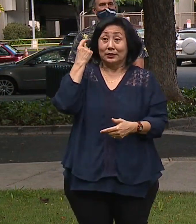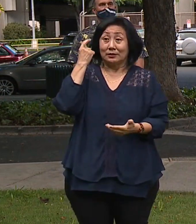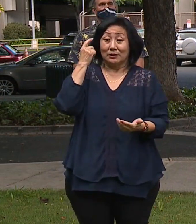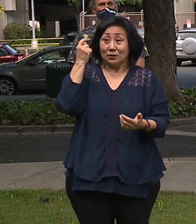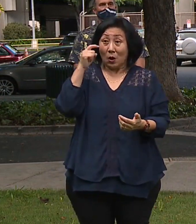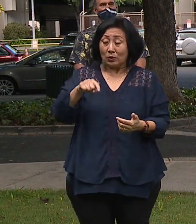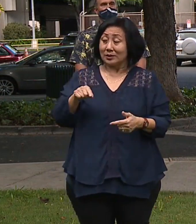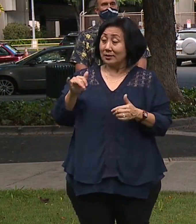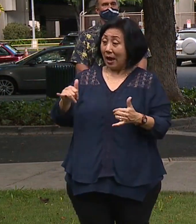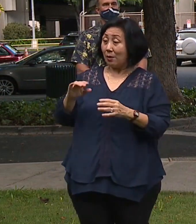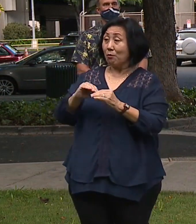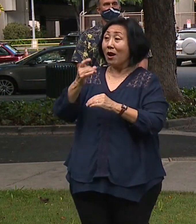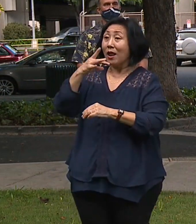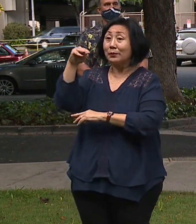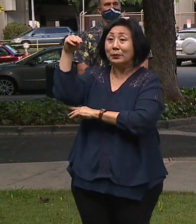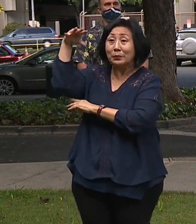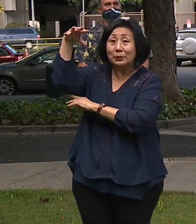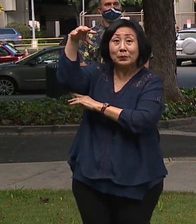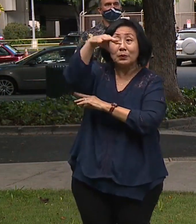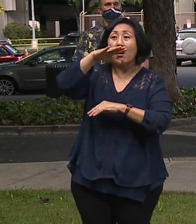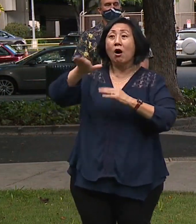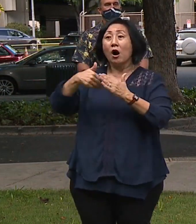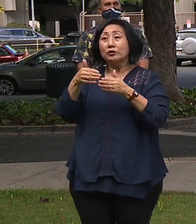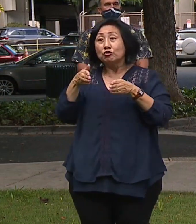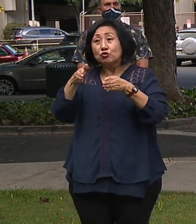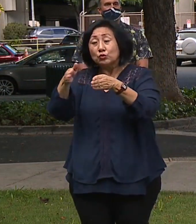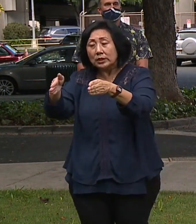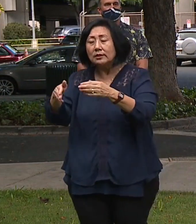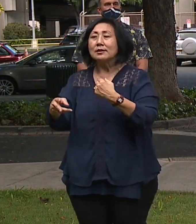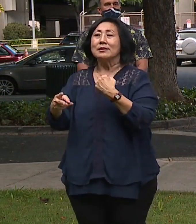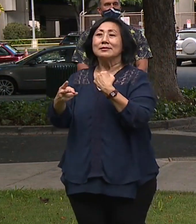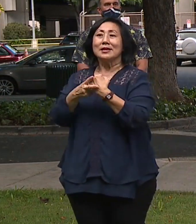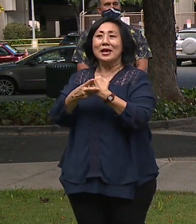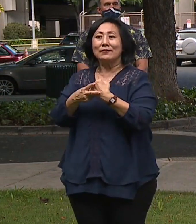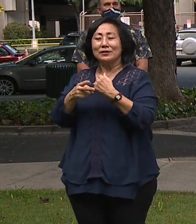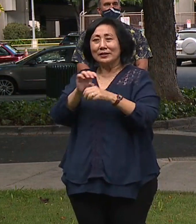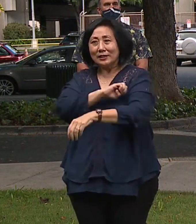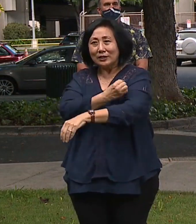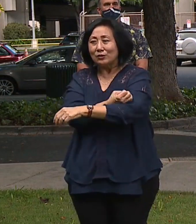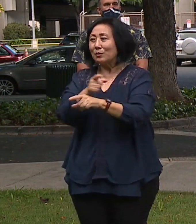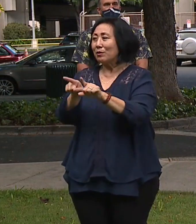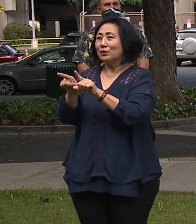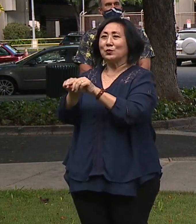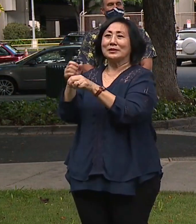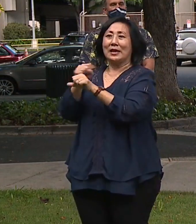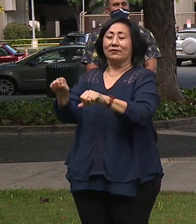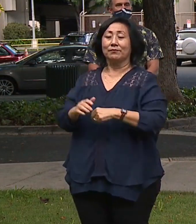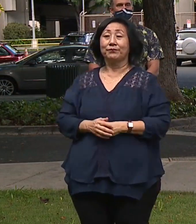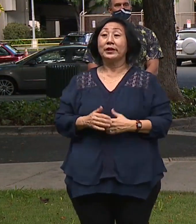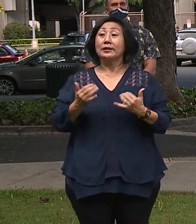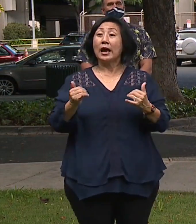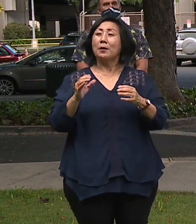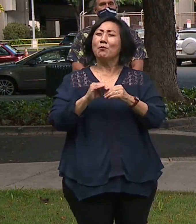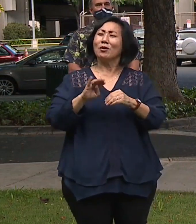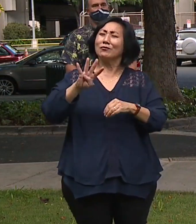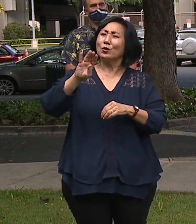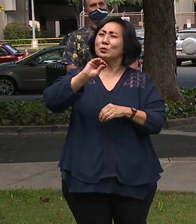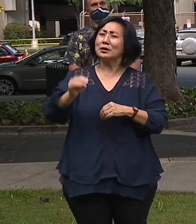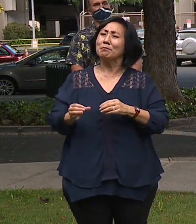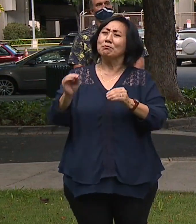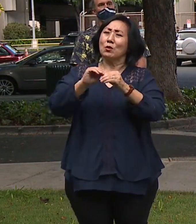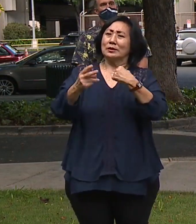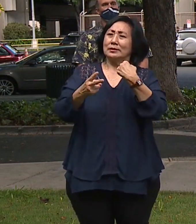on our street, but it also saves a lot of energy, up to 40% energy efficiency, sometimes